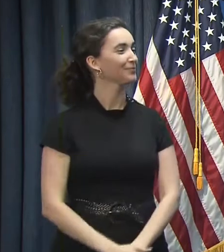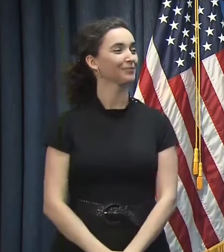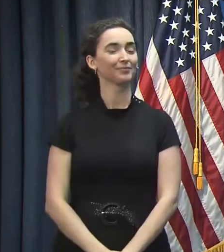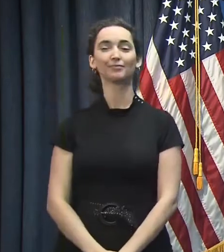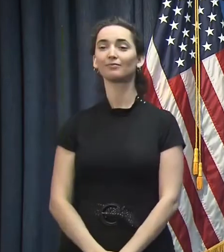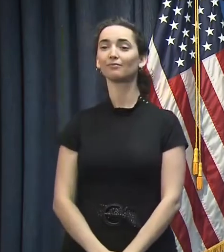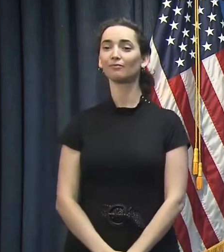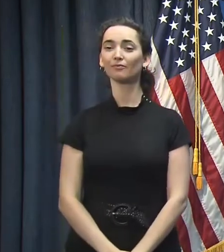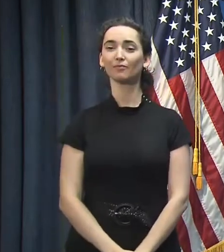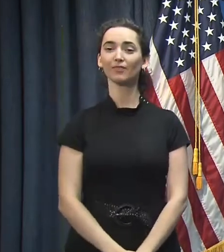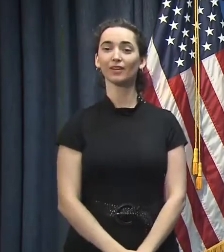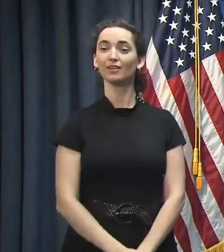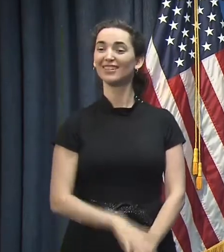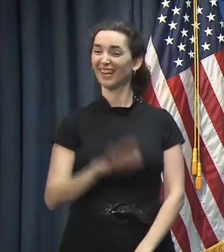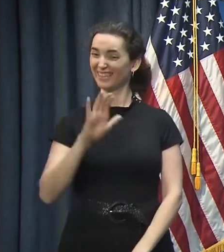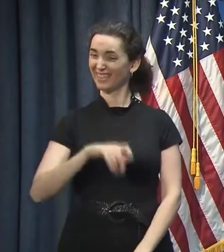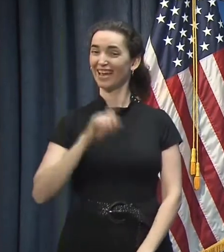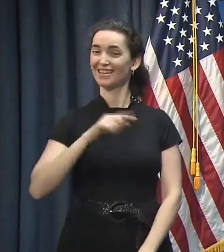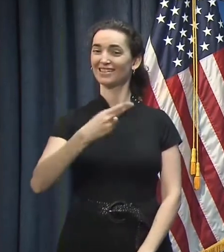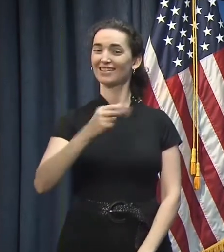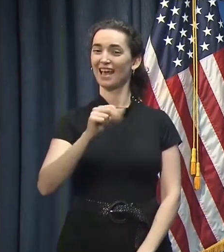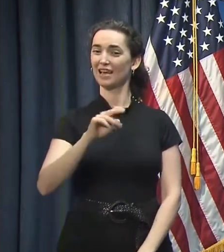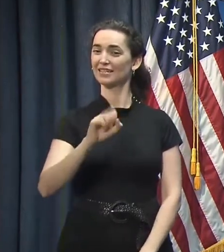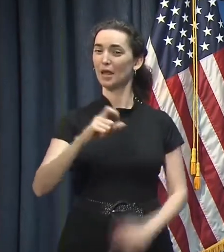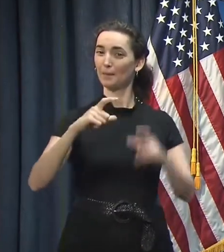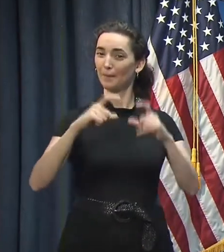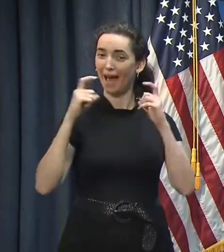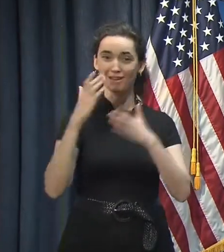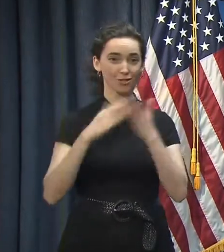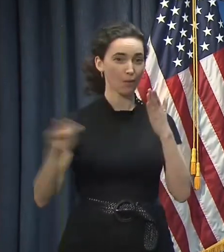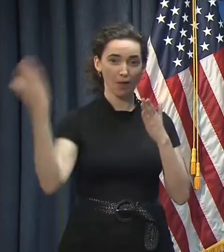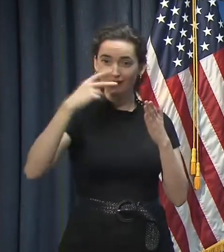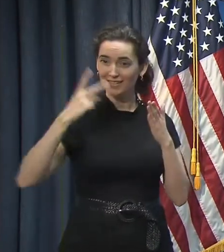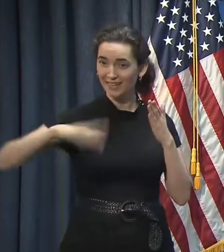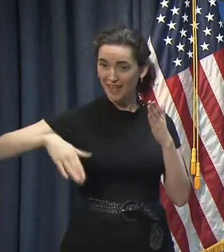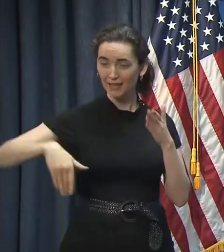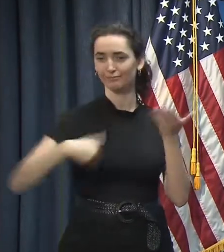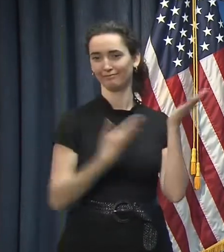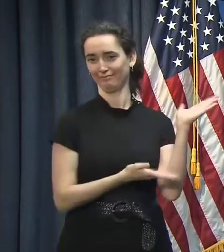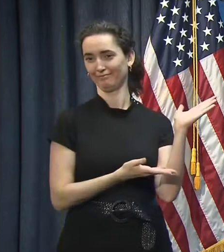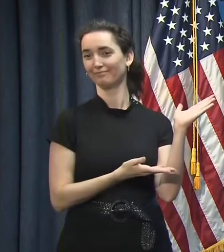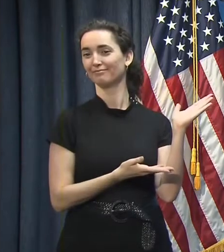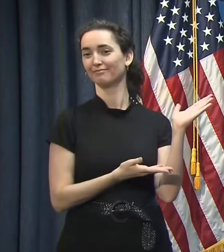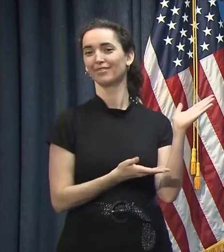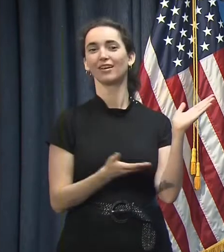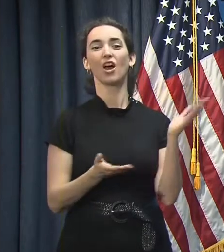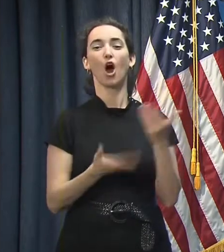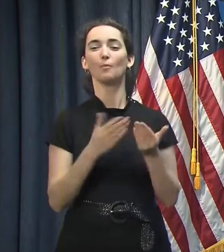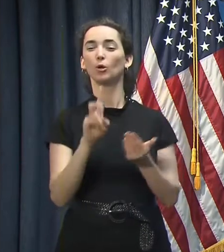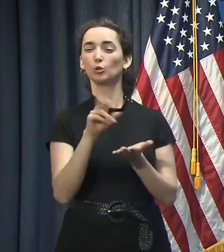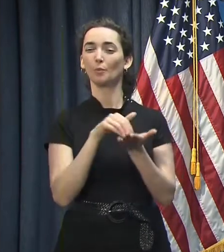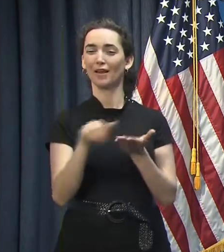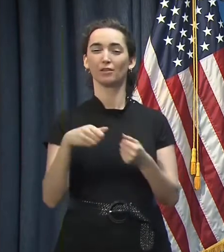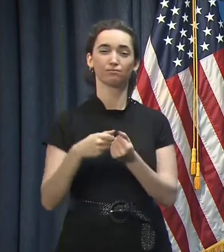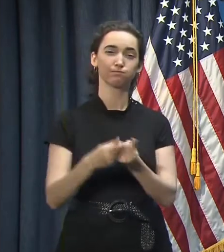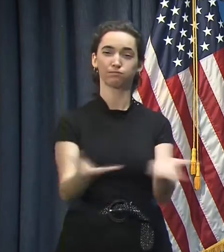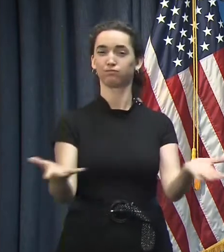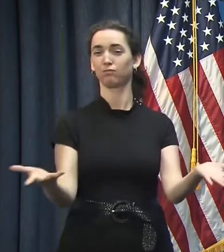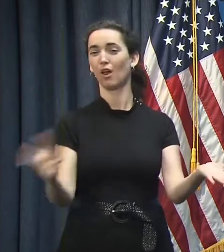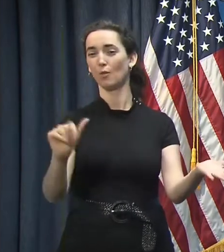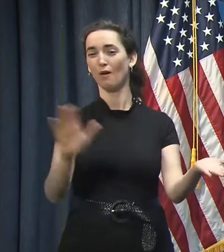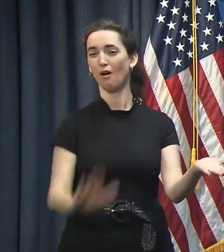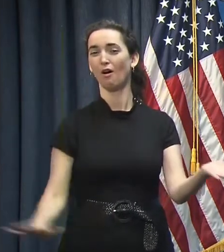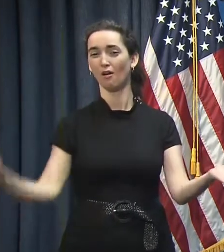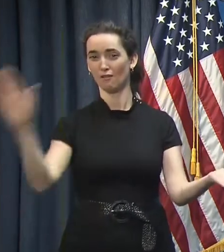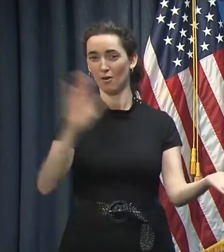you who hadn't seen the Hanes mask before, that was one of the Hanes masks that we distributed, almost two million of those around the state of Louisiana.